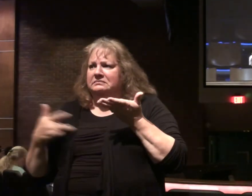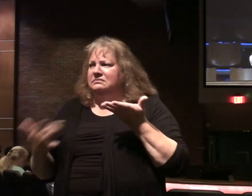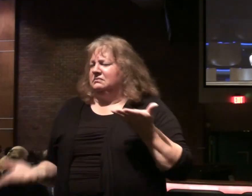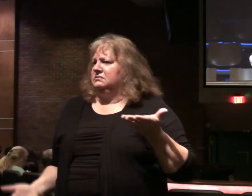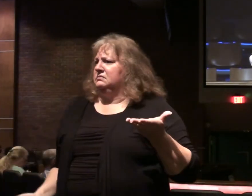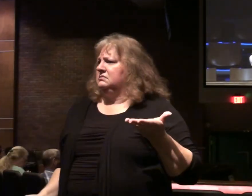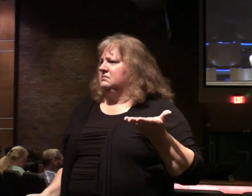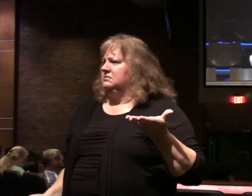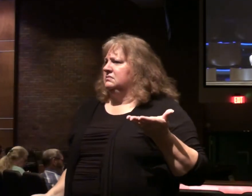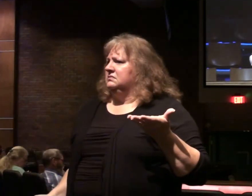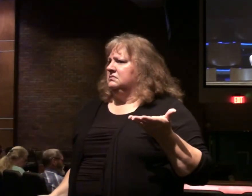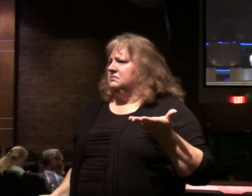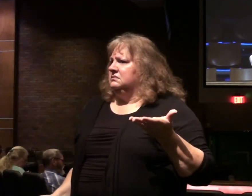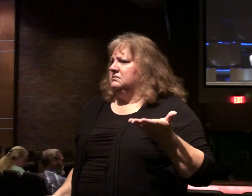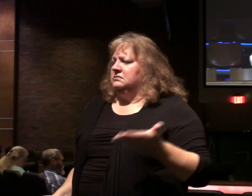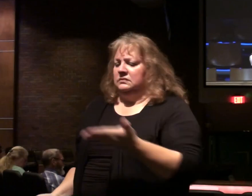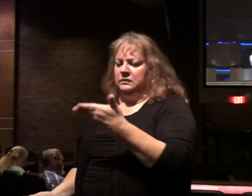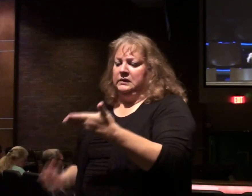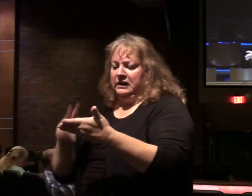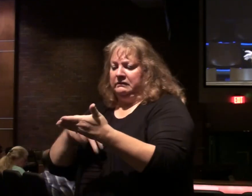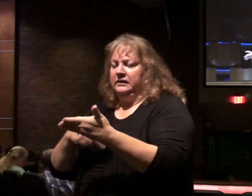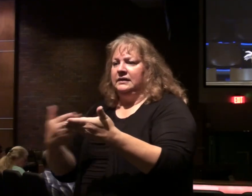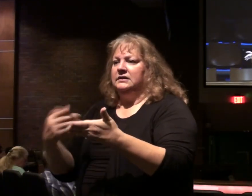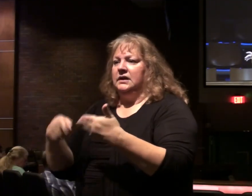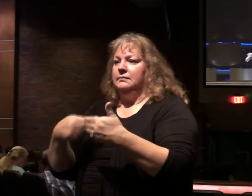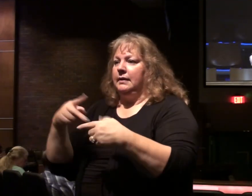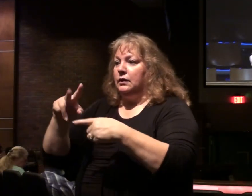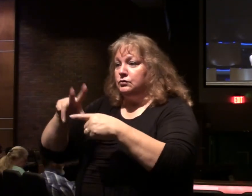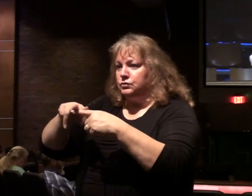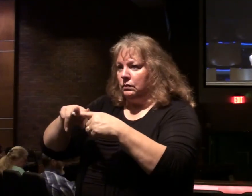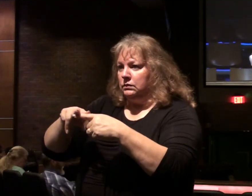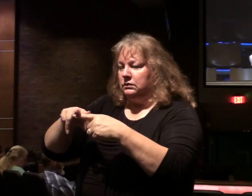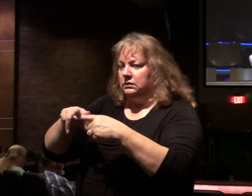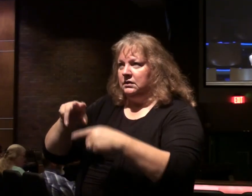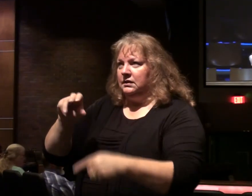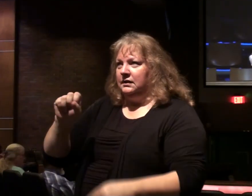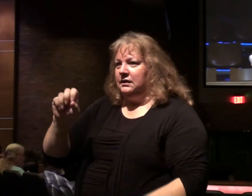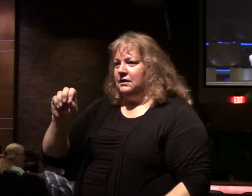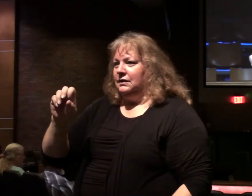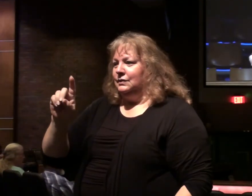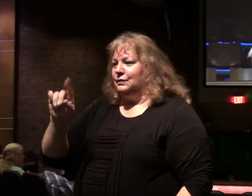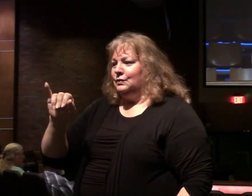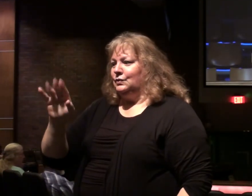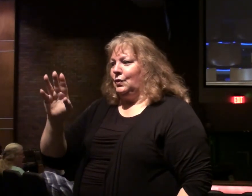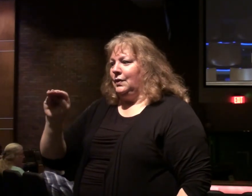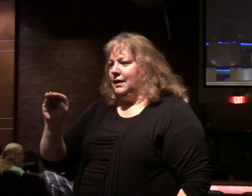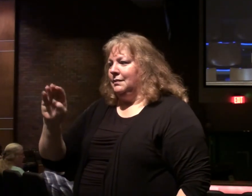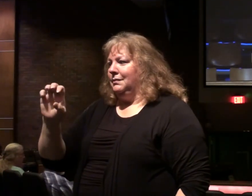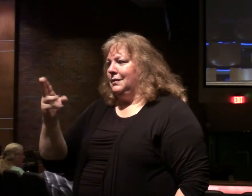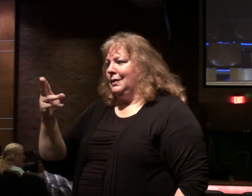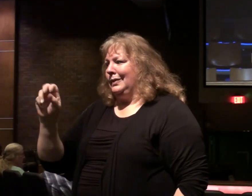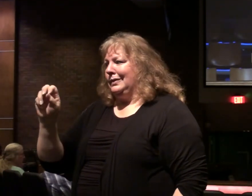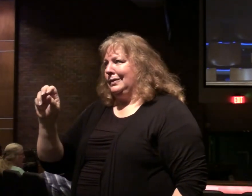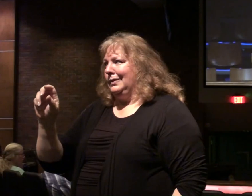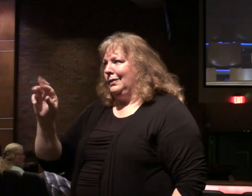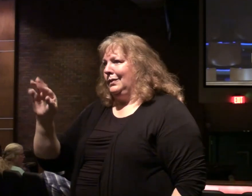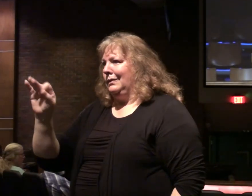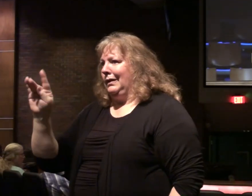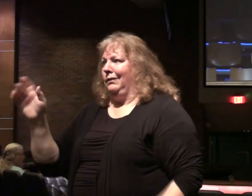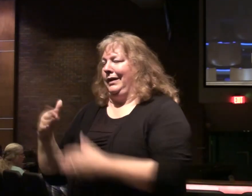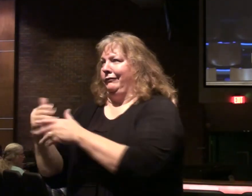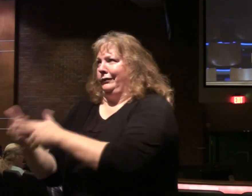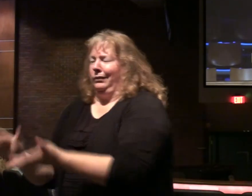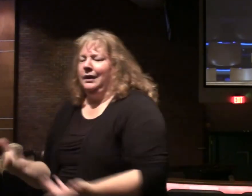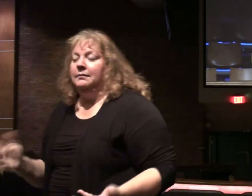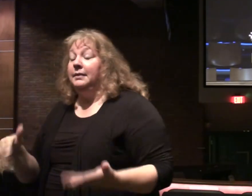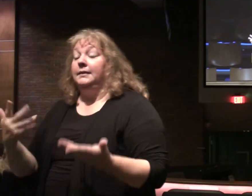here? From things I've read, salt, sodium chloride, I think, something like that, whatever salt is, and some of things